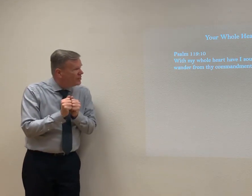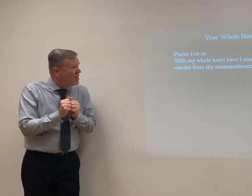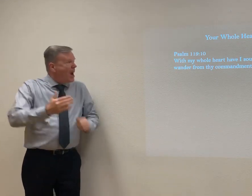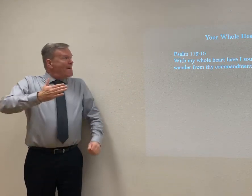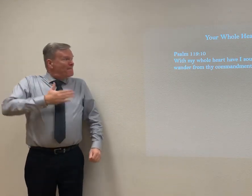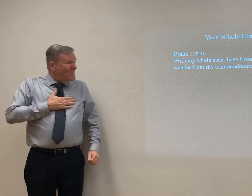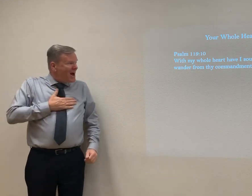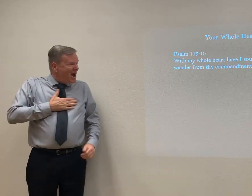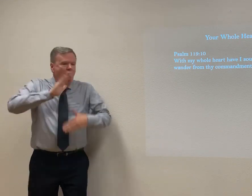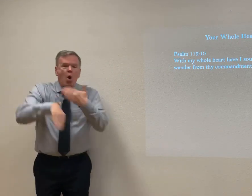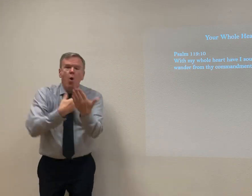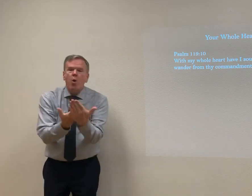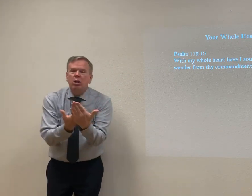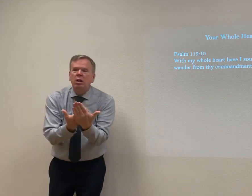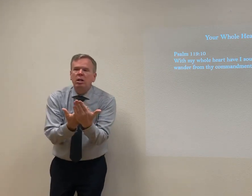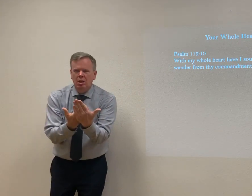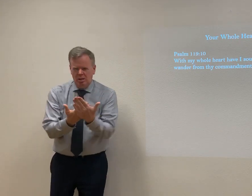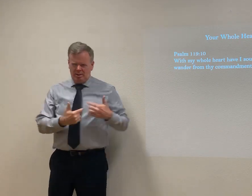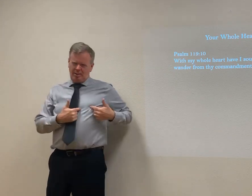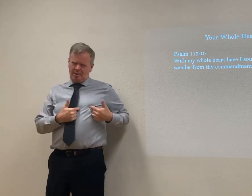Now it reads here. With my whole heart.